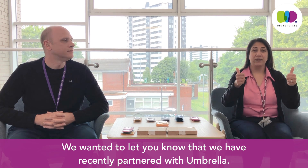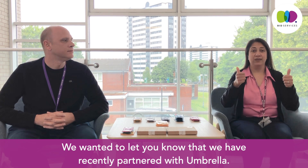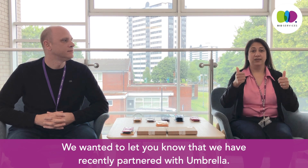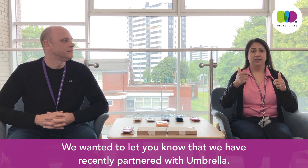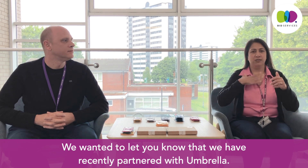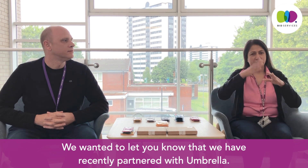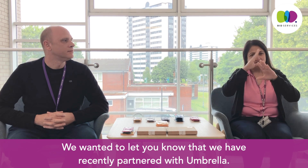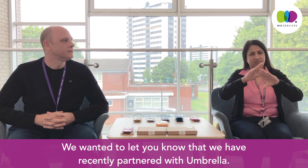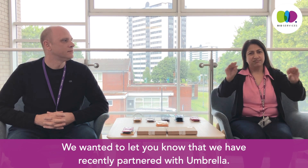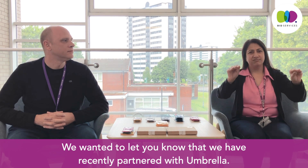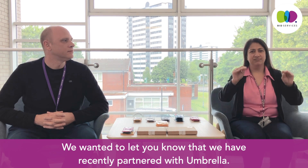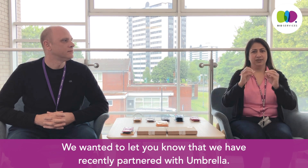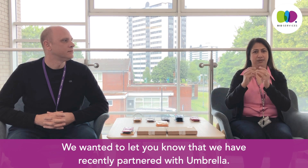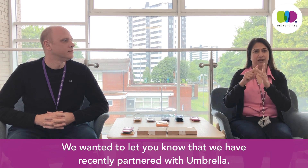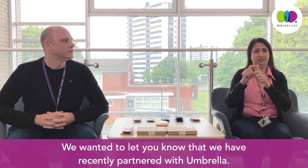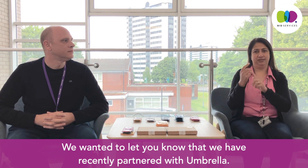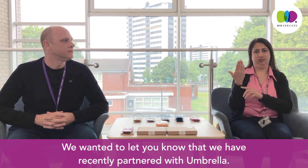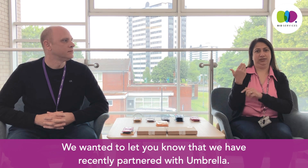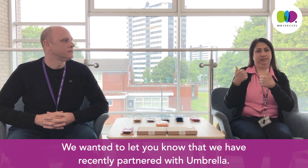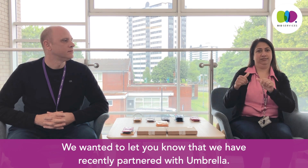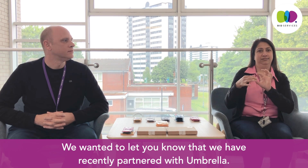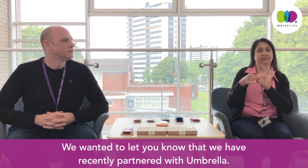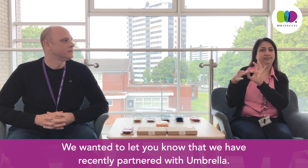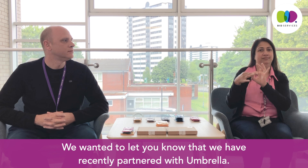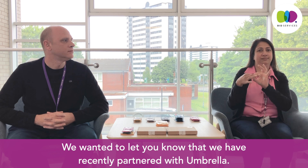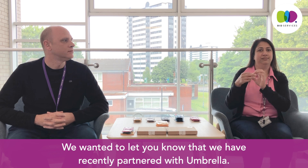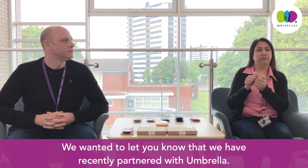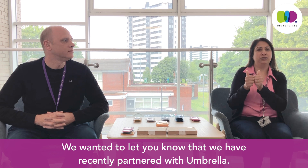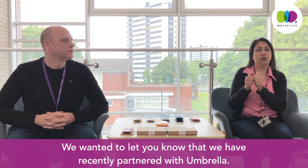We wanted to let you know that we have recently partnered with Umbrella.